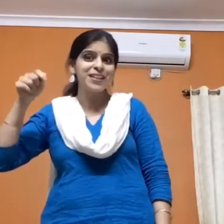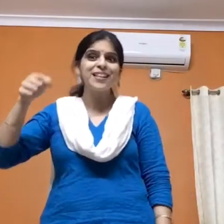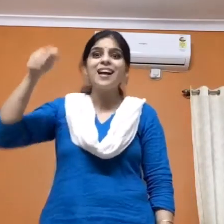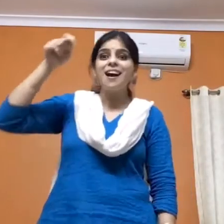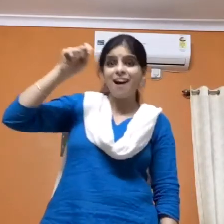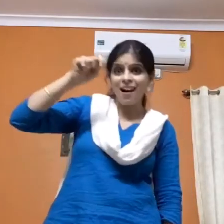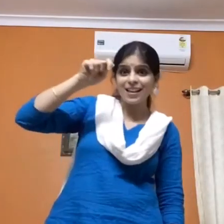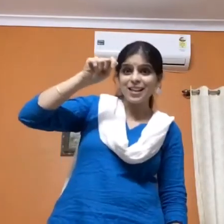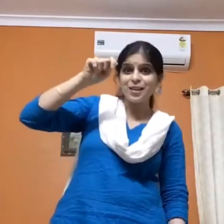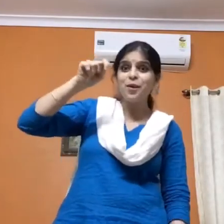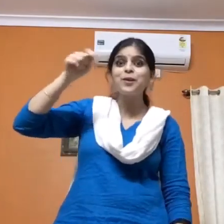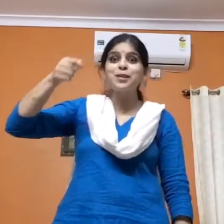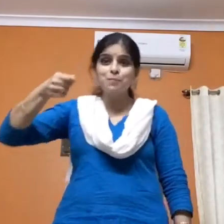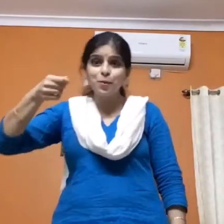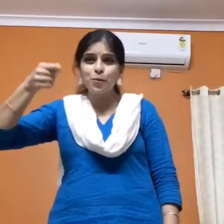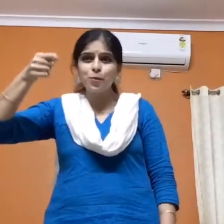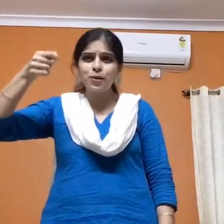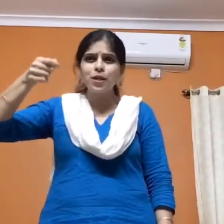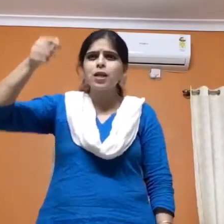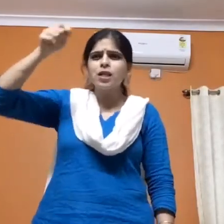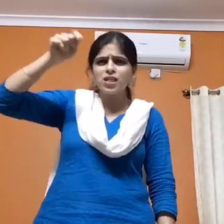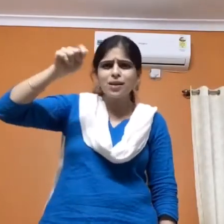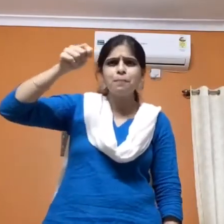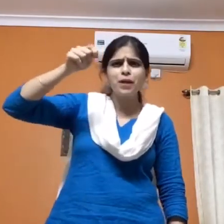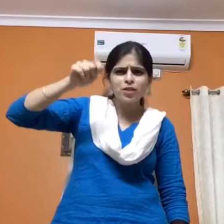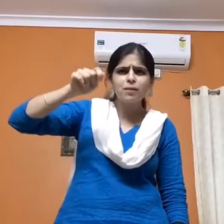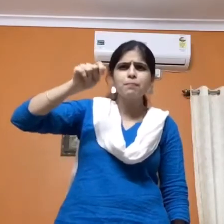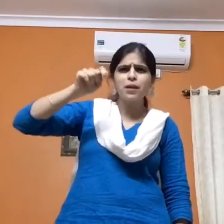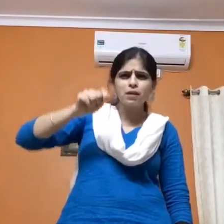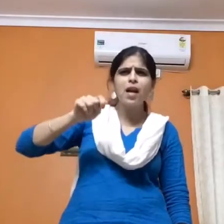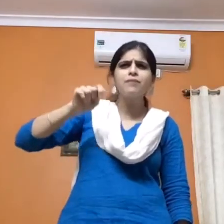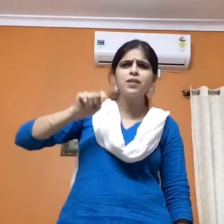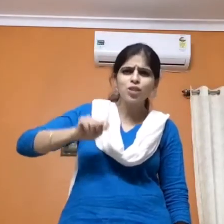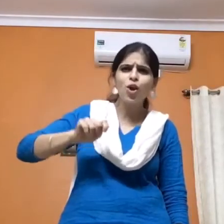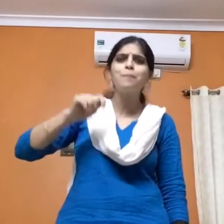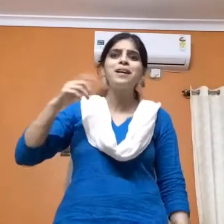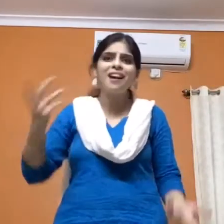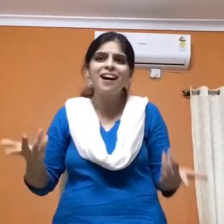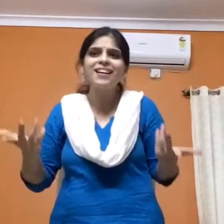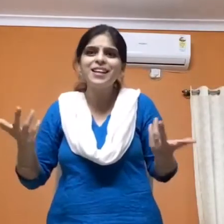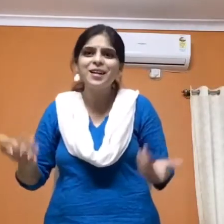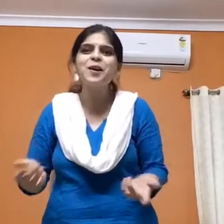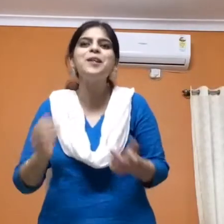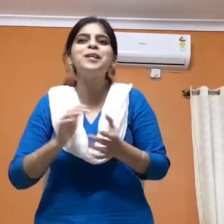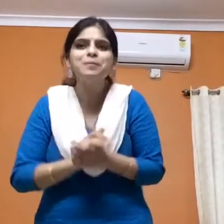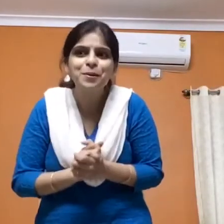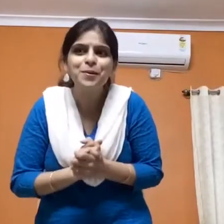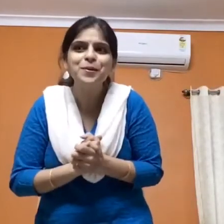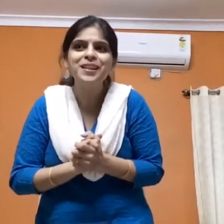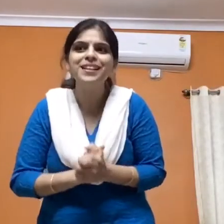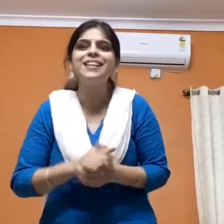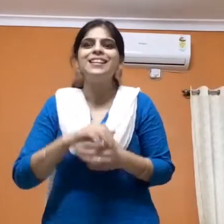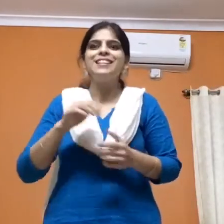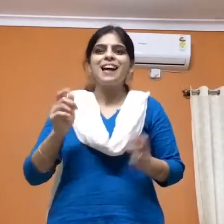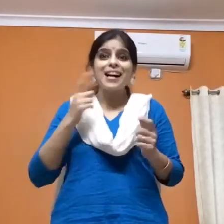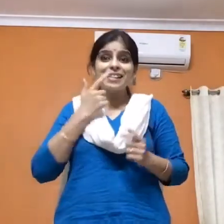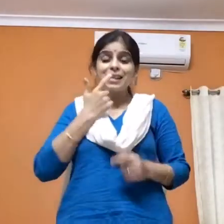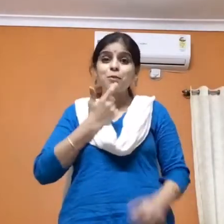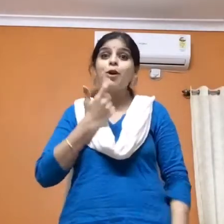honey on a spoon. Dripping, dripping, never stopping, honey on a spoon. Ice cream on